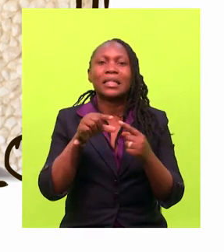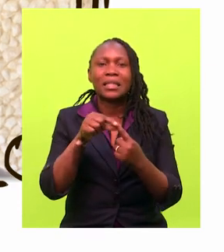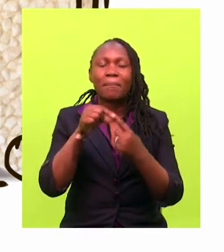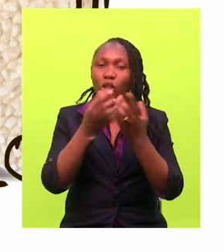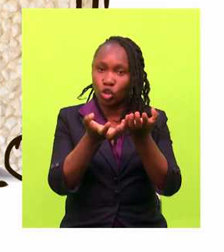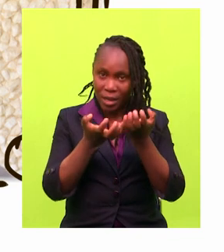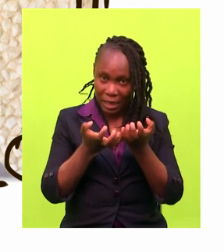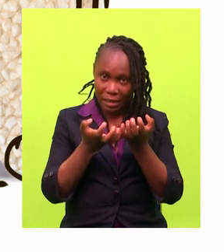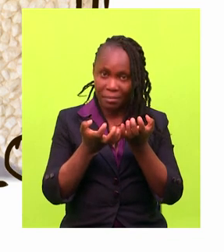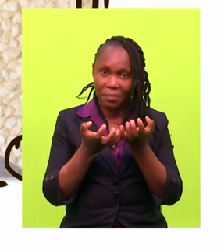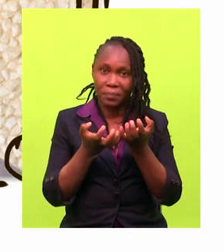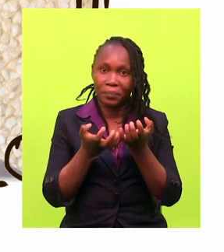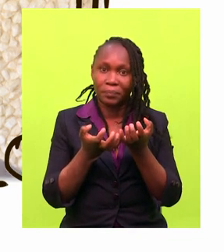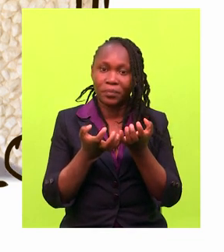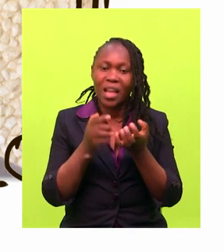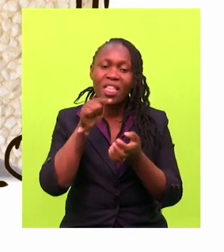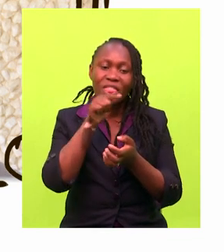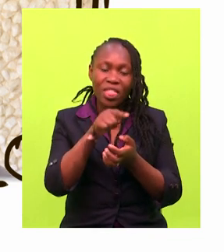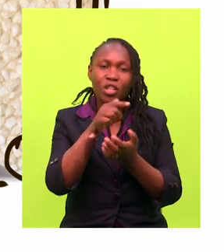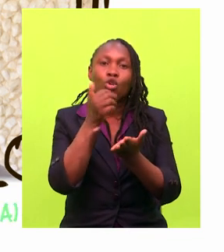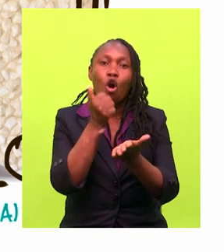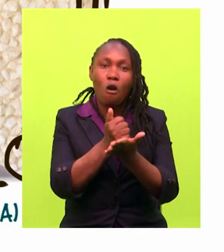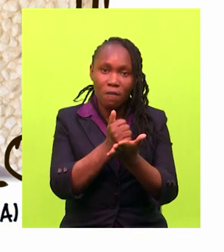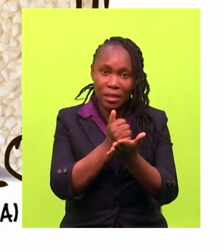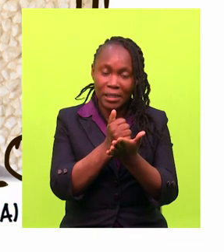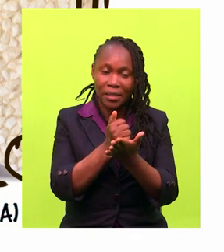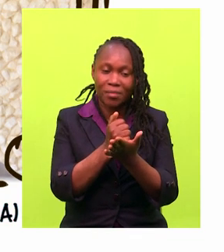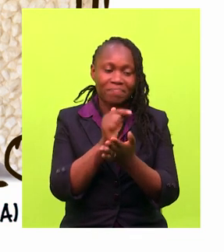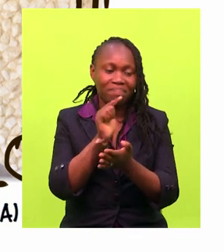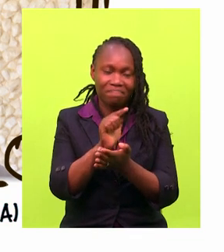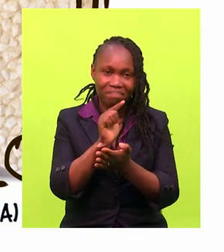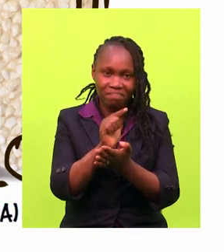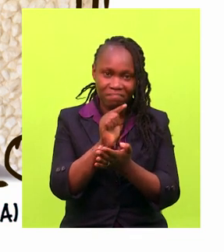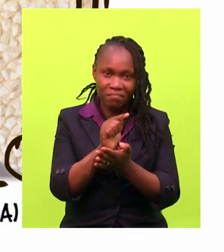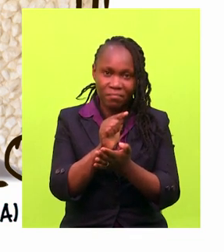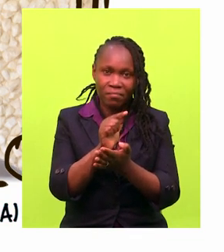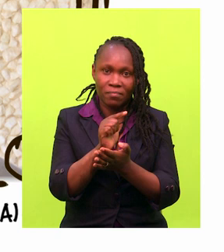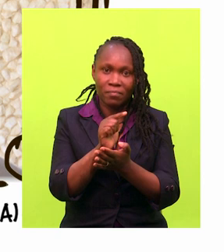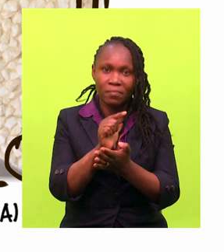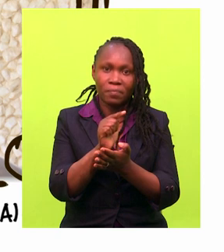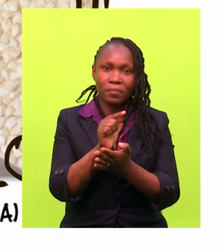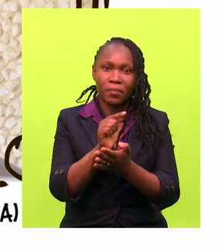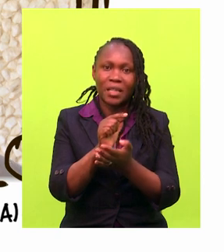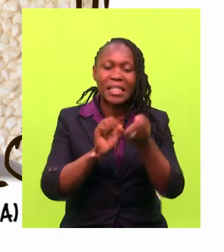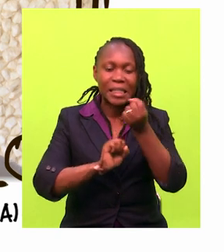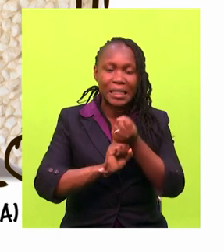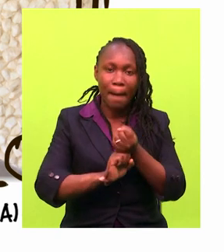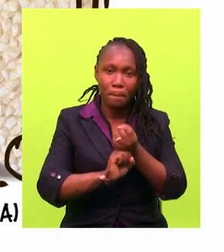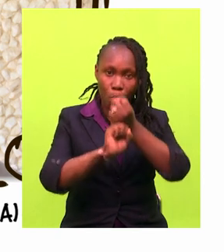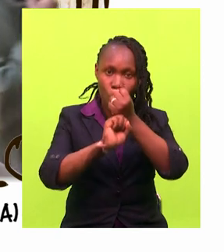special needs. And this liaison office is in whatsoever way